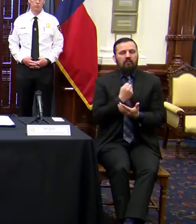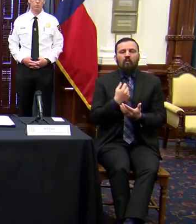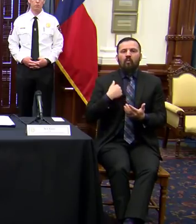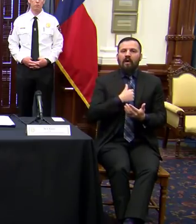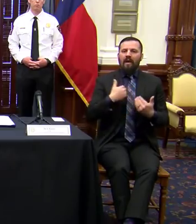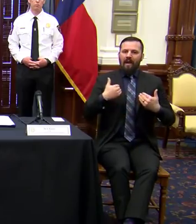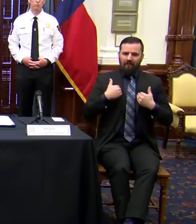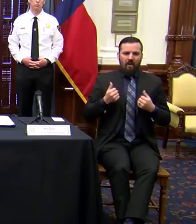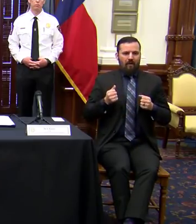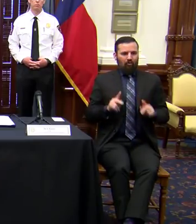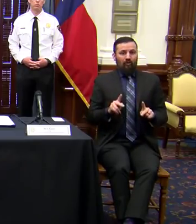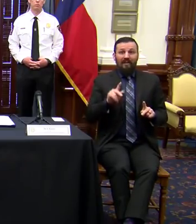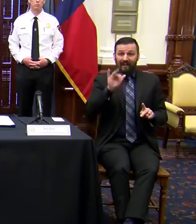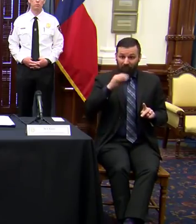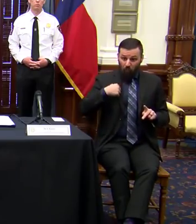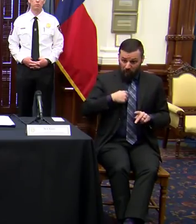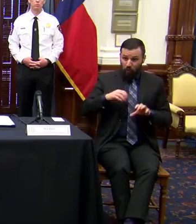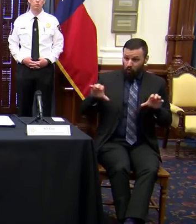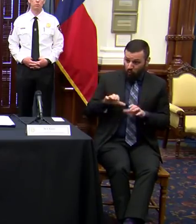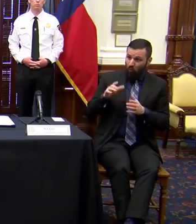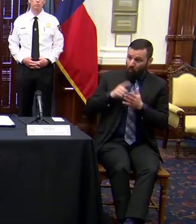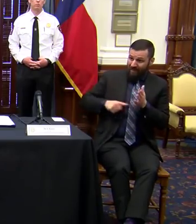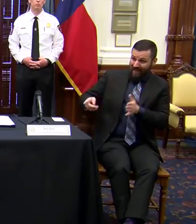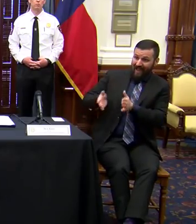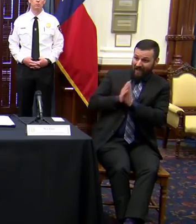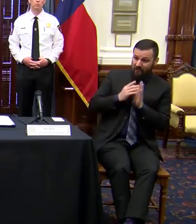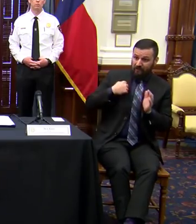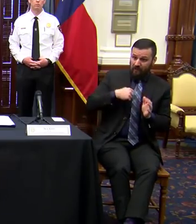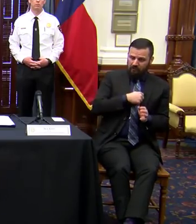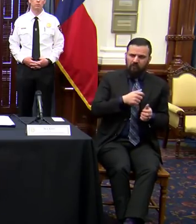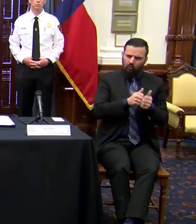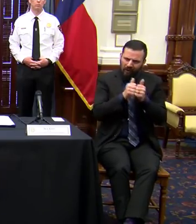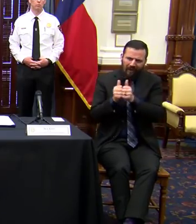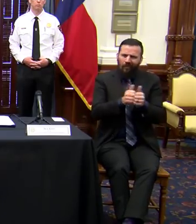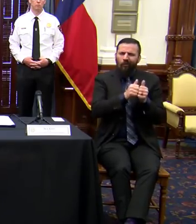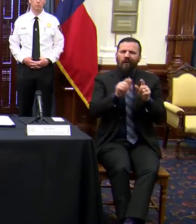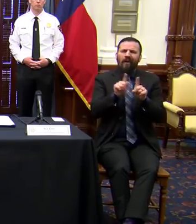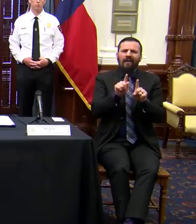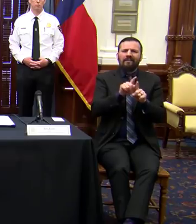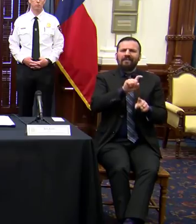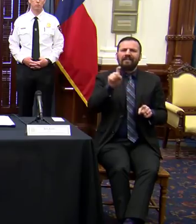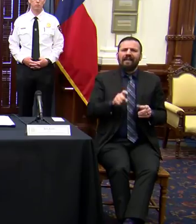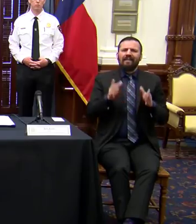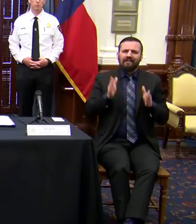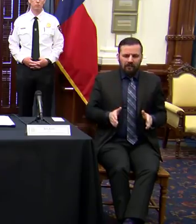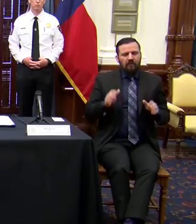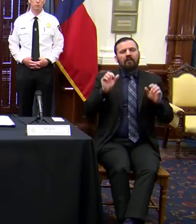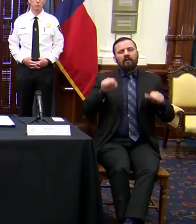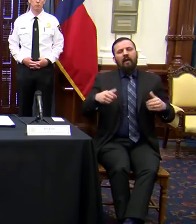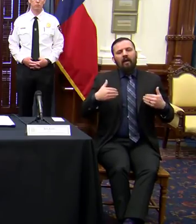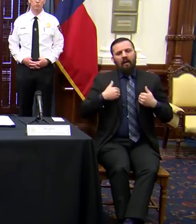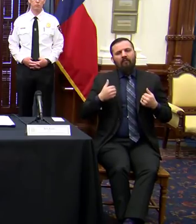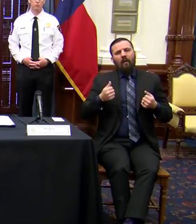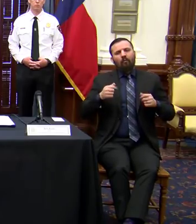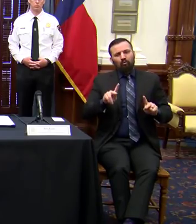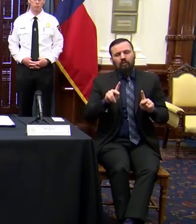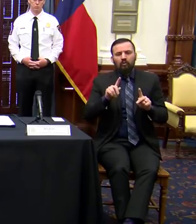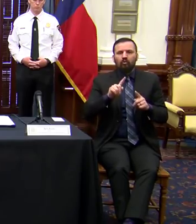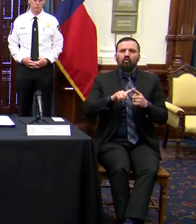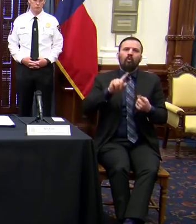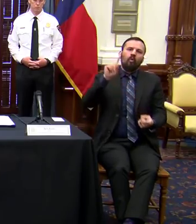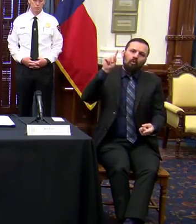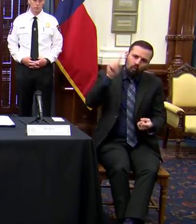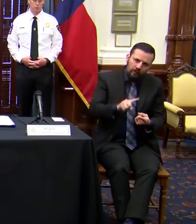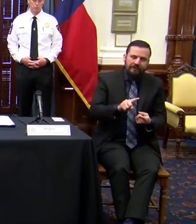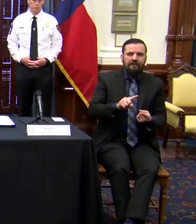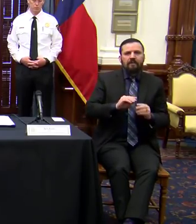do what we've been asked to do together, as Texans, we can have the opportunity to dramatically decrease